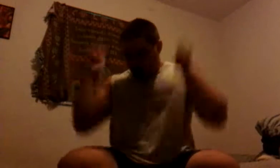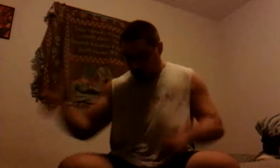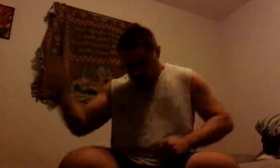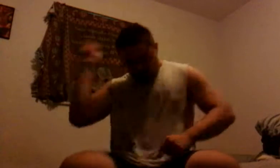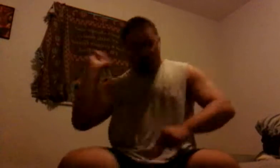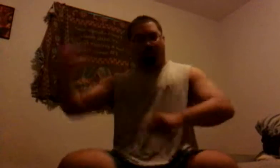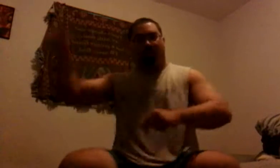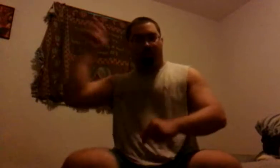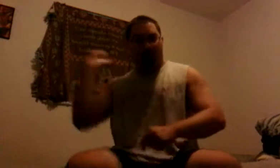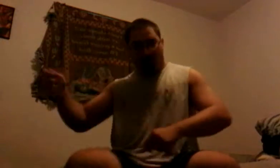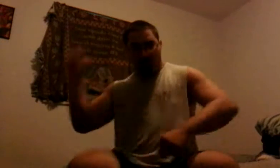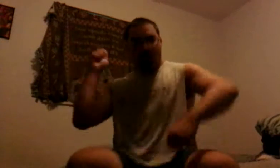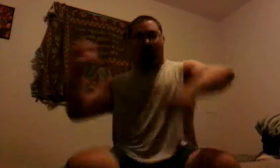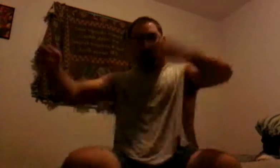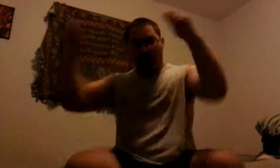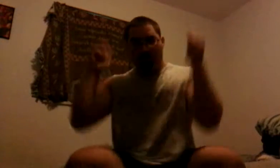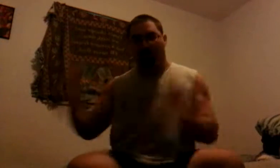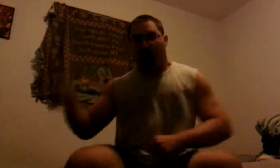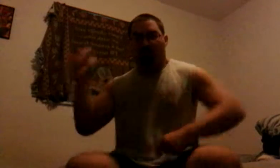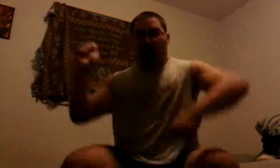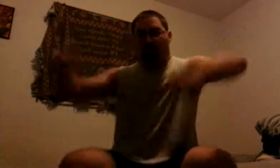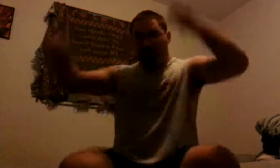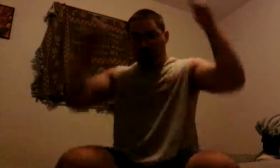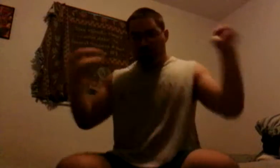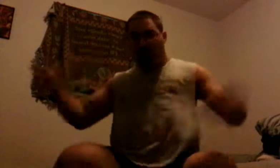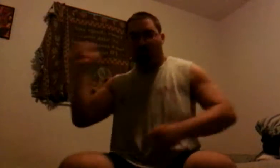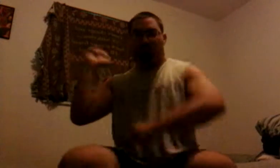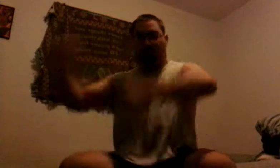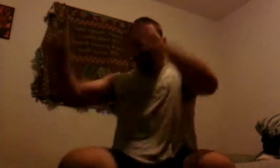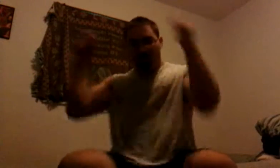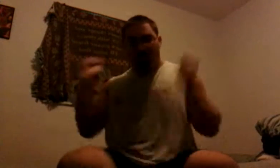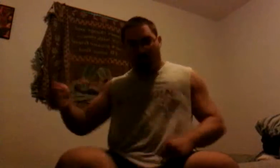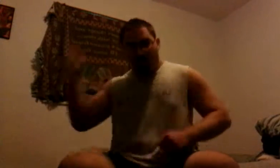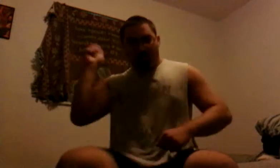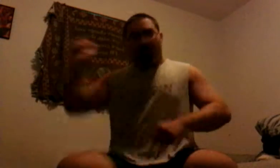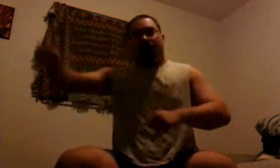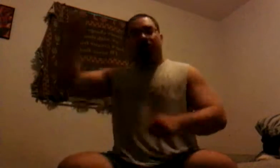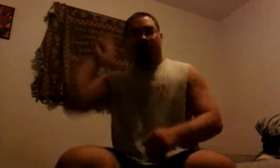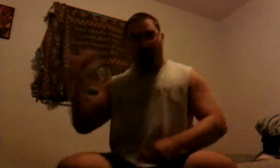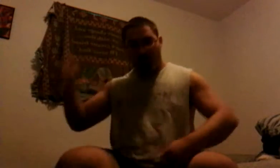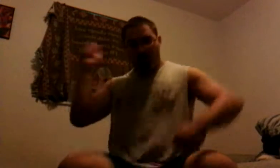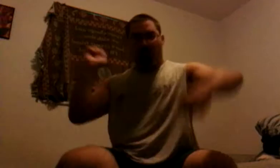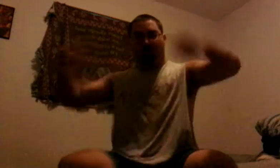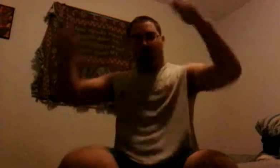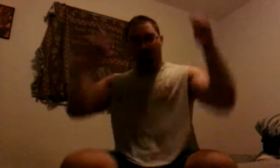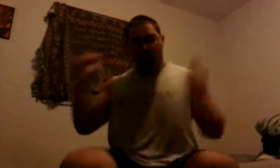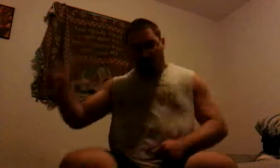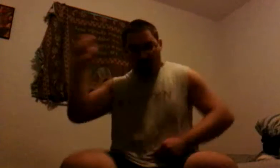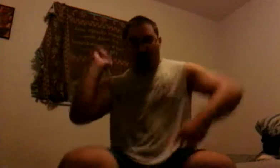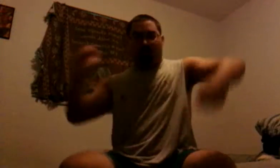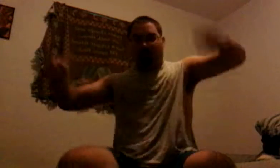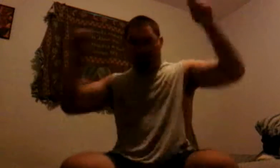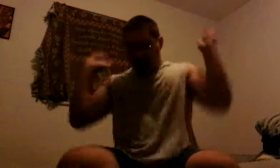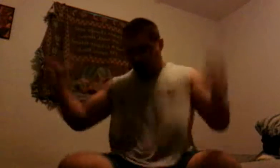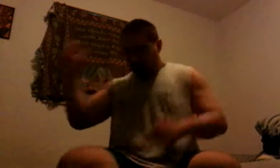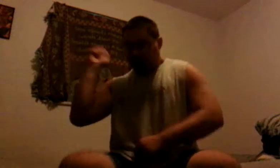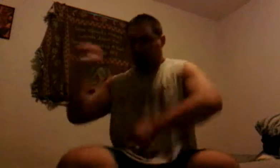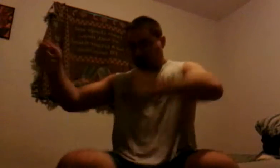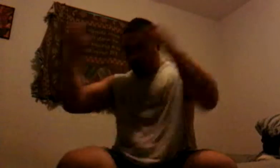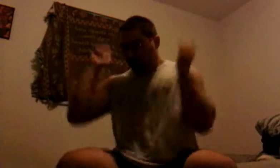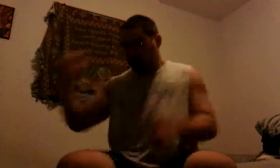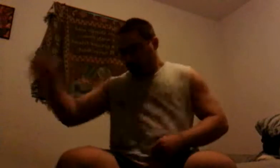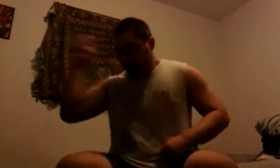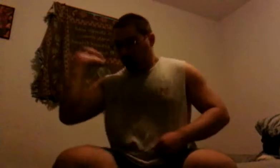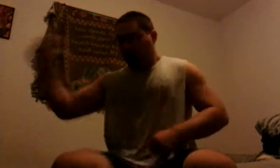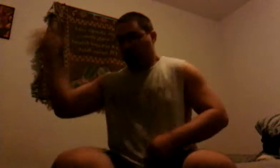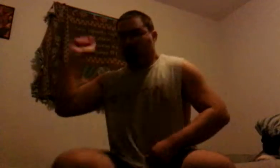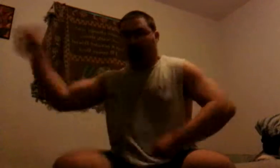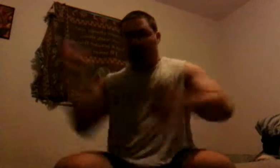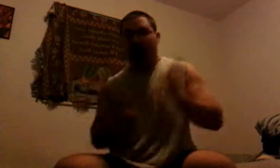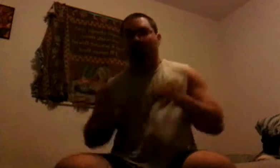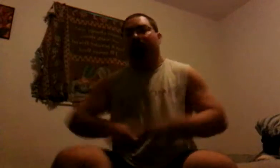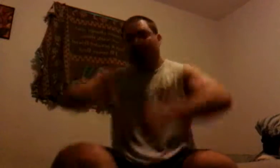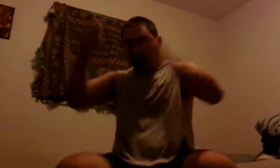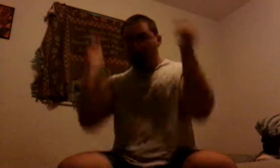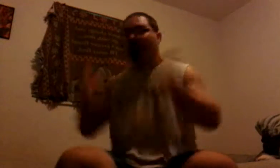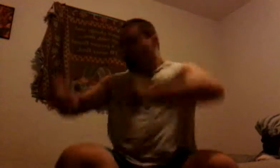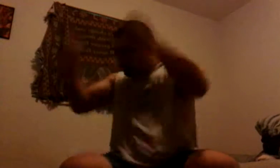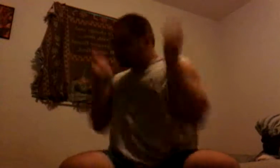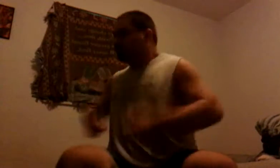and crash around me A conscious ghost Didn't seem to get